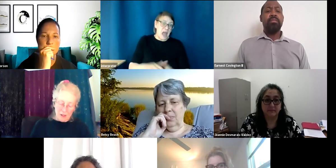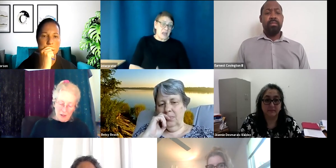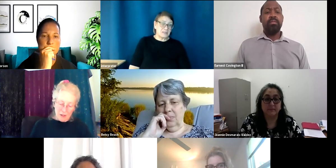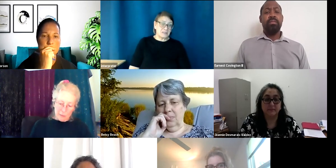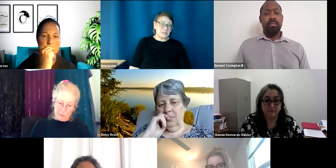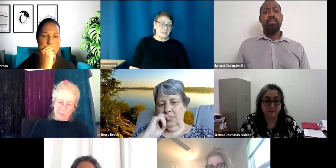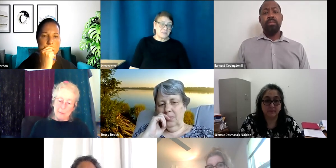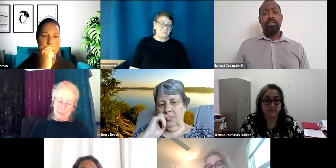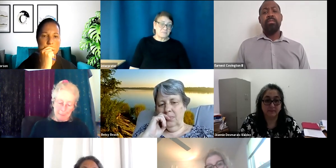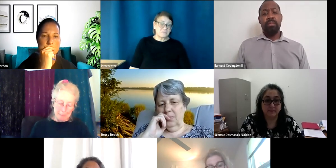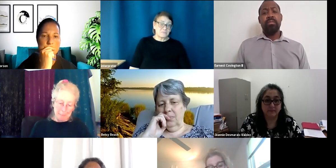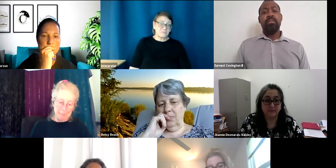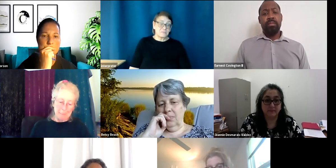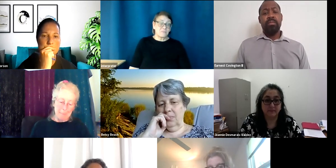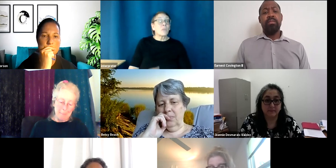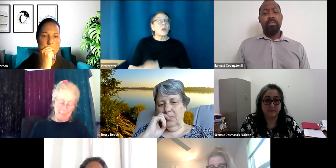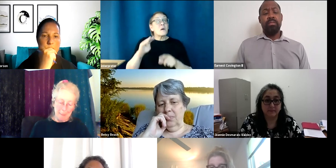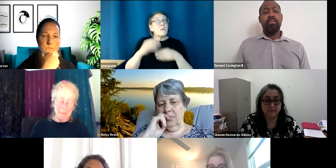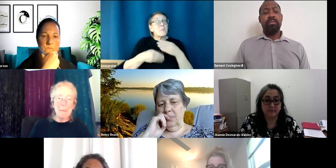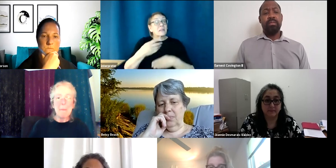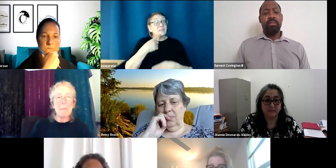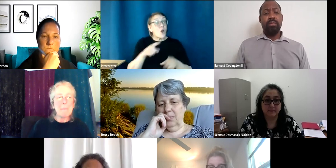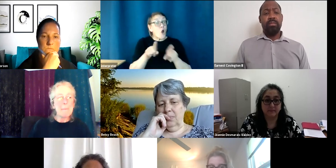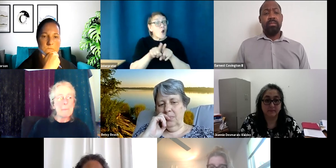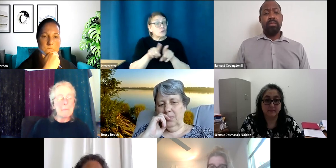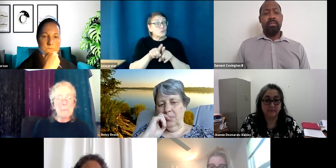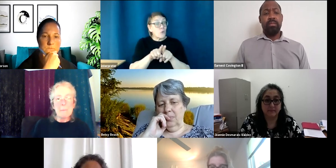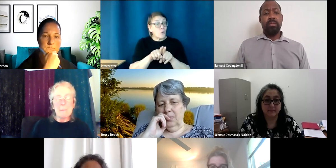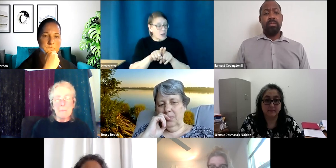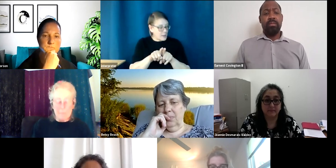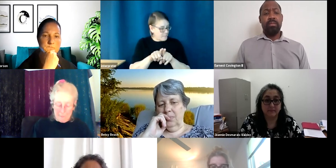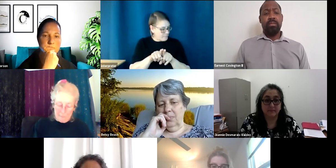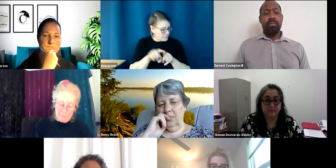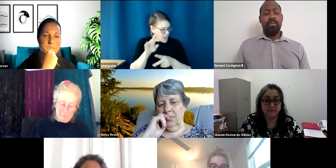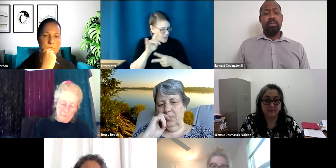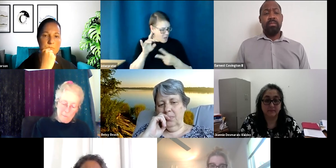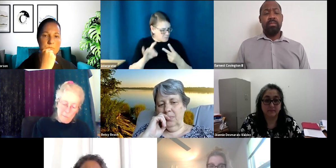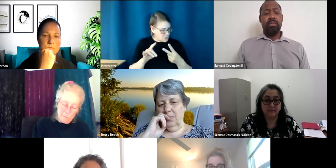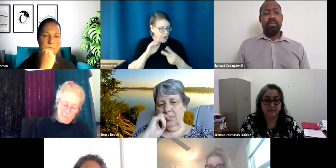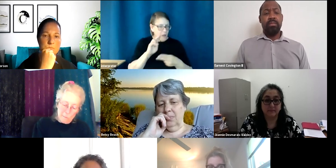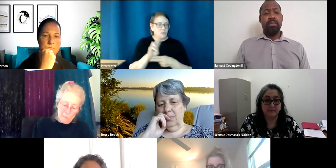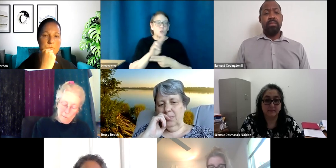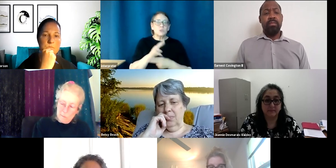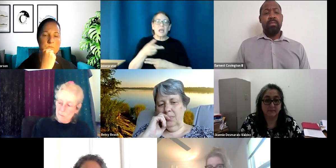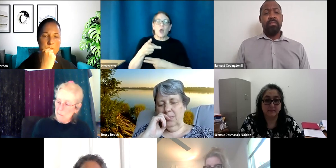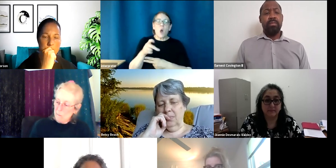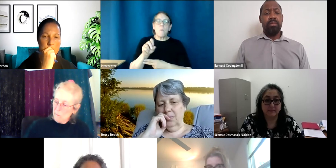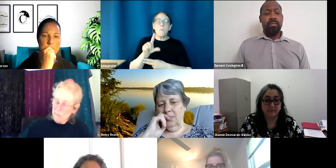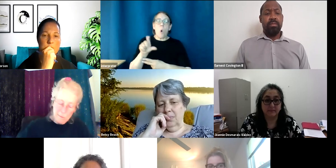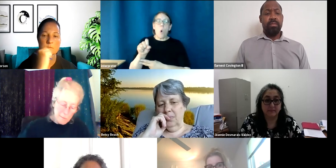so there's also, um, you know, there's the option of utilizing polls. I don't, I know we had talked about that in